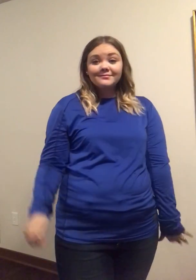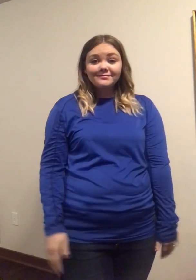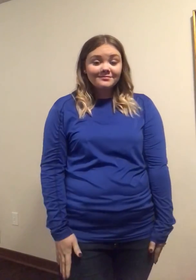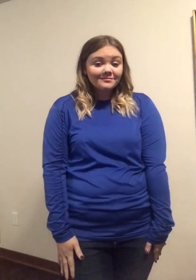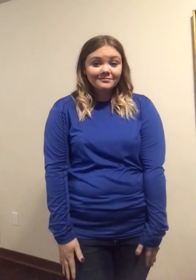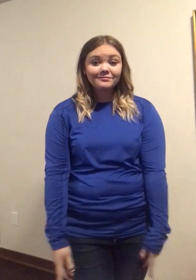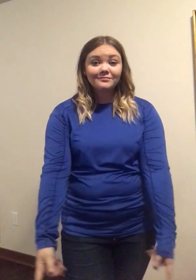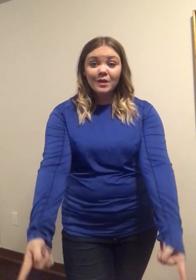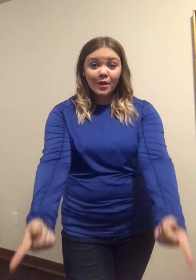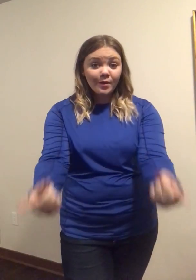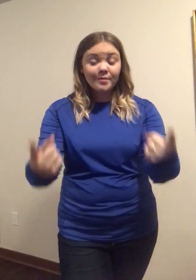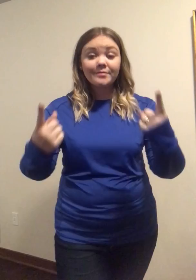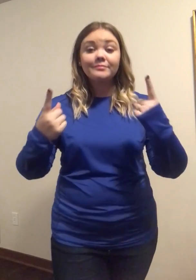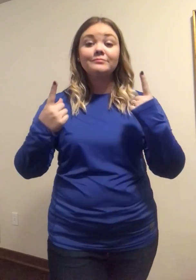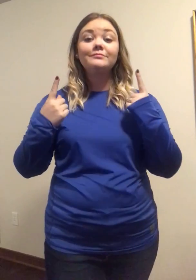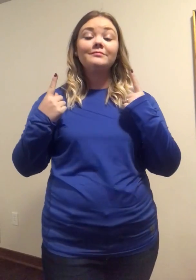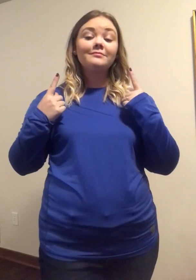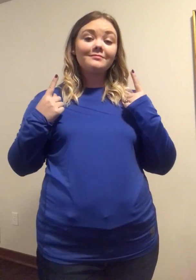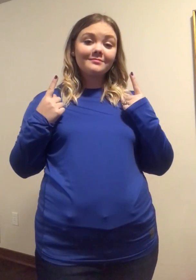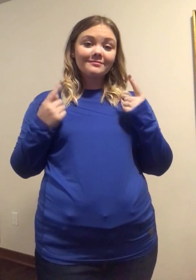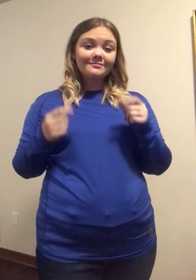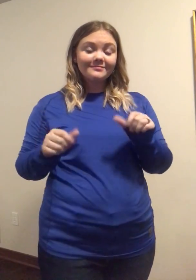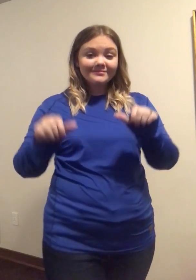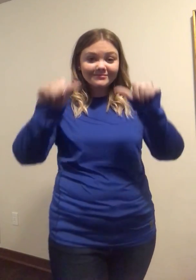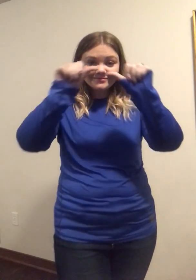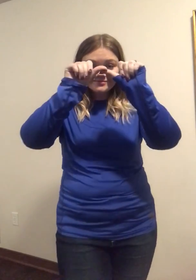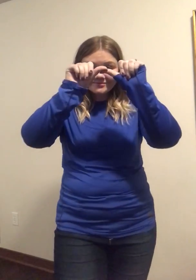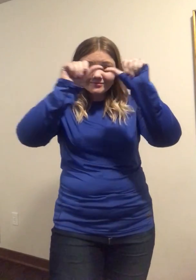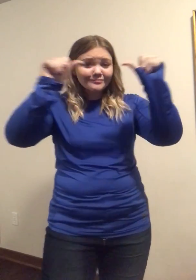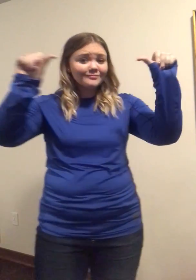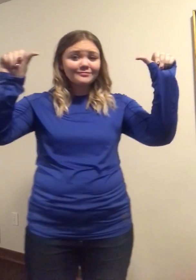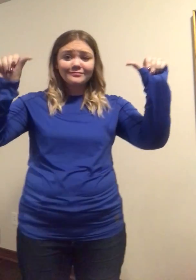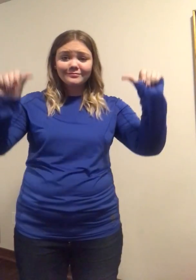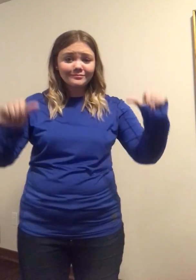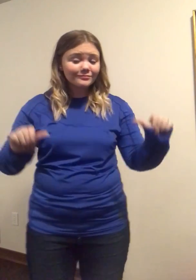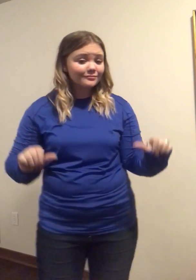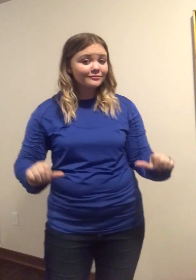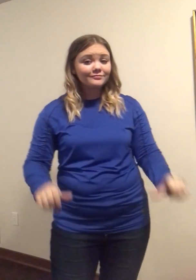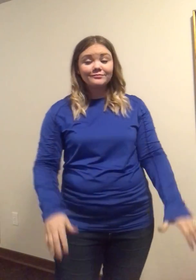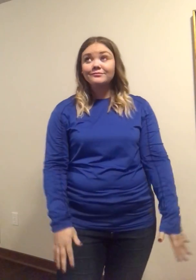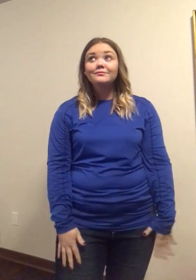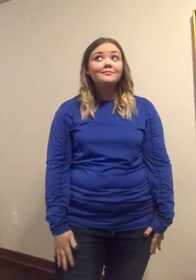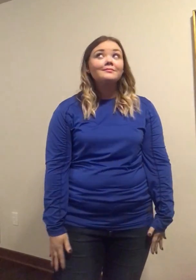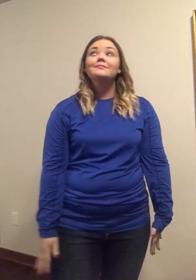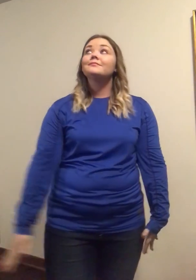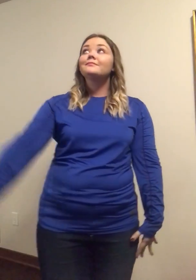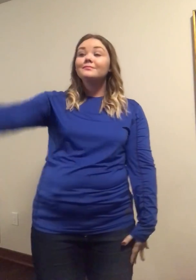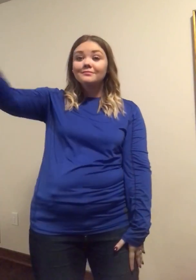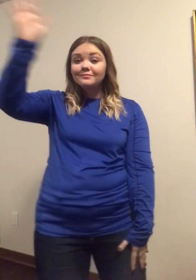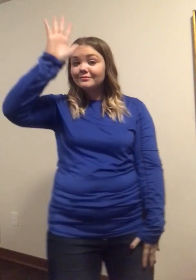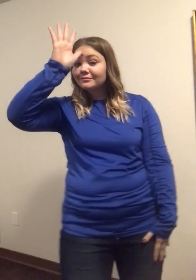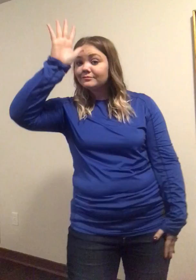come to the altar. The